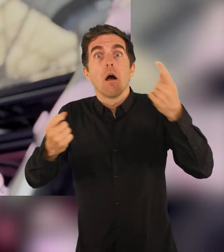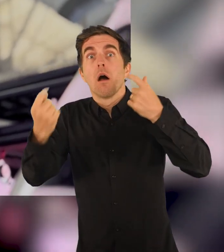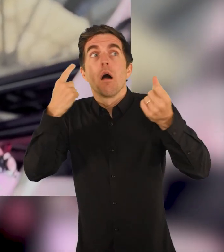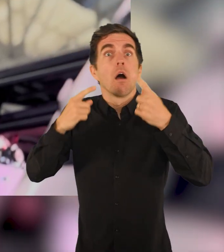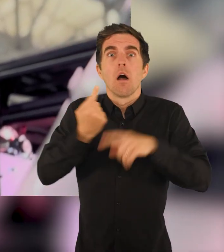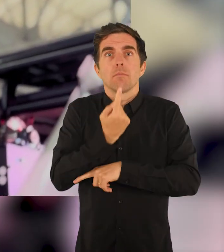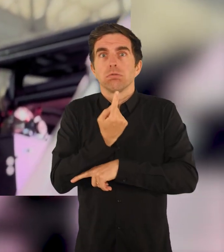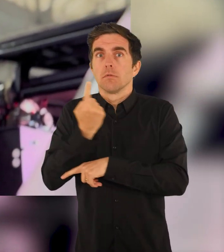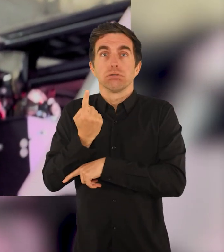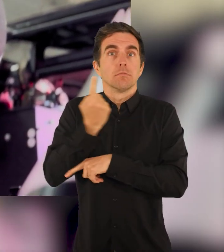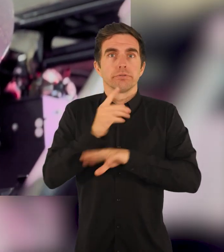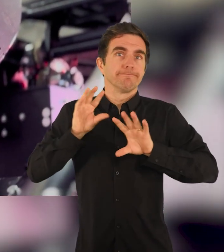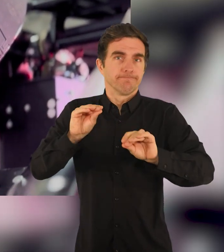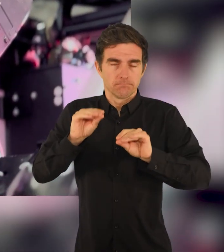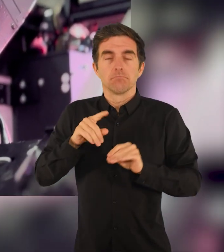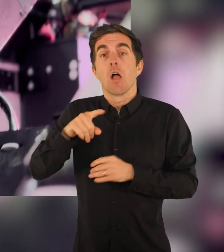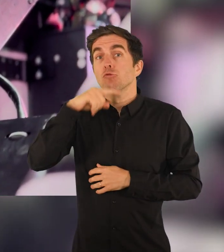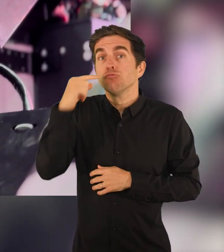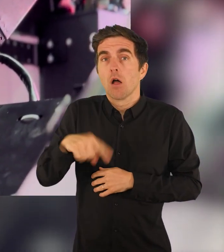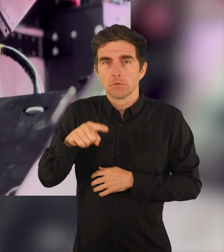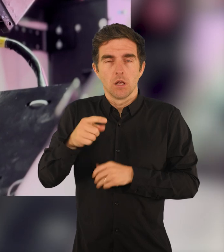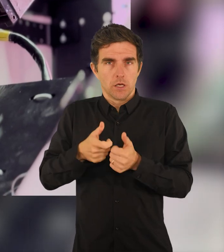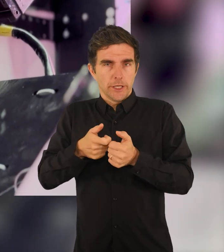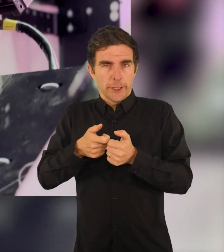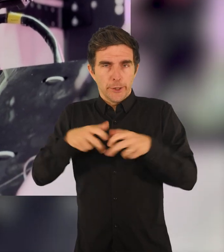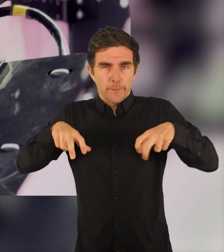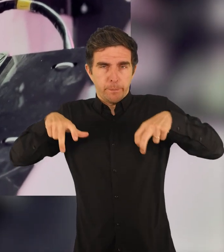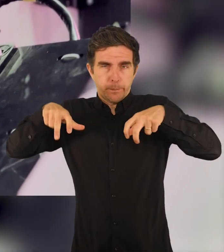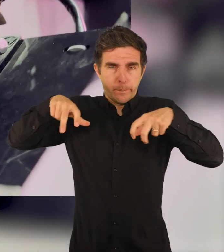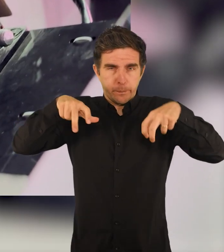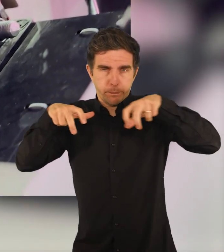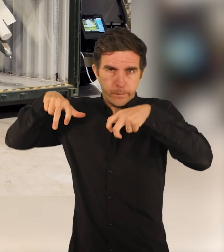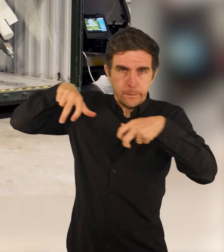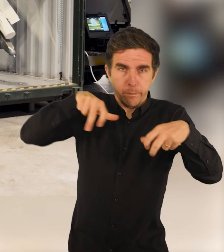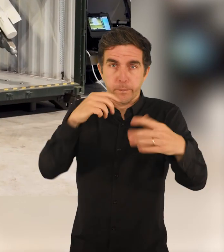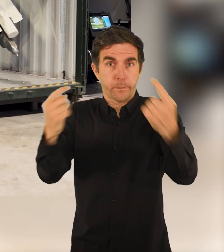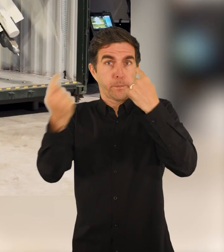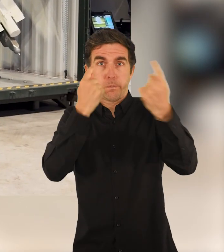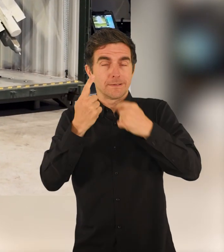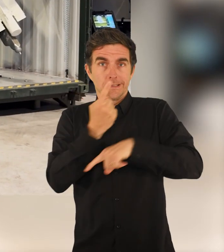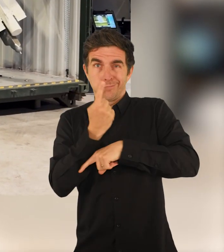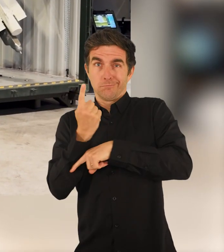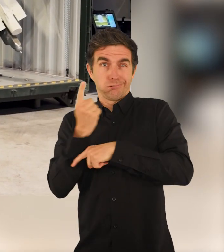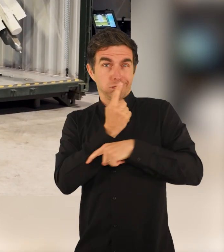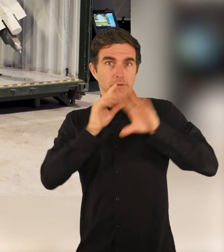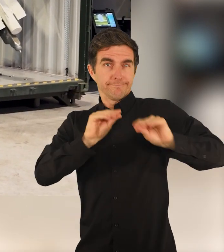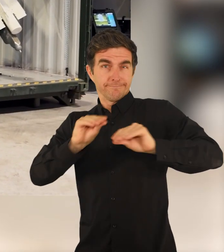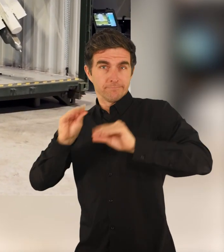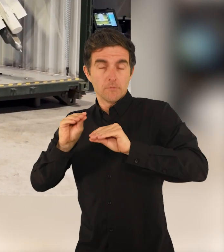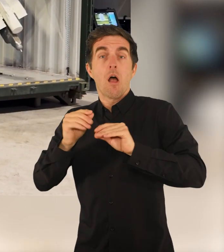a ground-based role. It's primarily designed to take out Russian drones, but will also take out other threats such as aircraft,